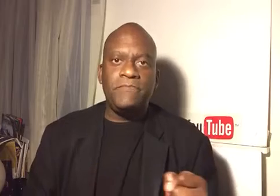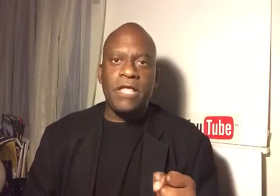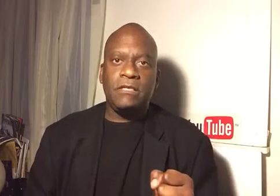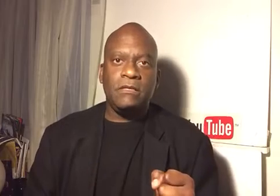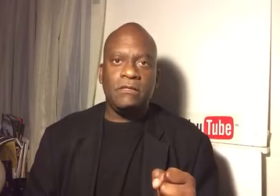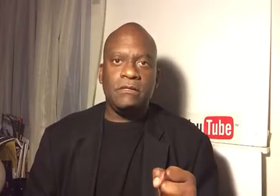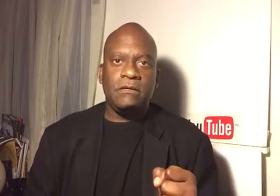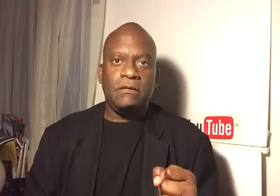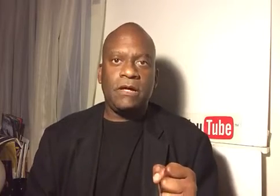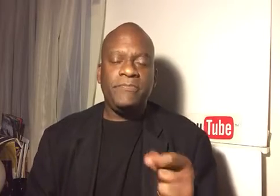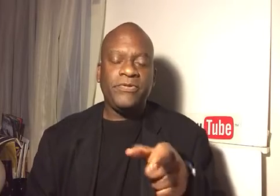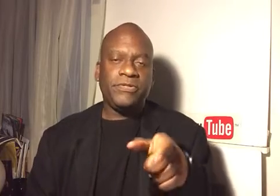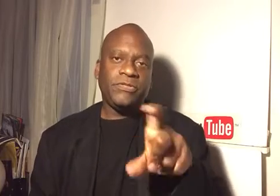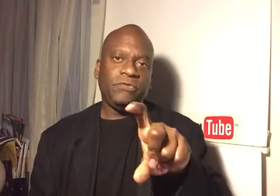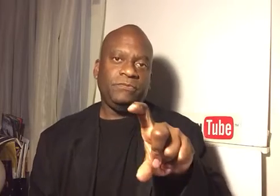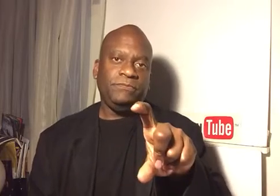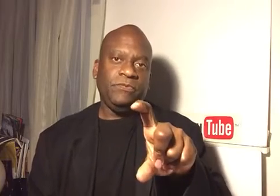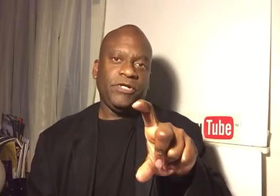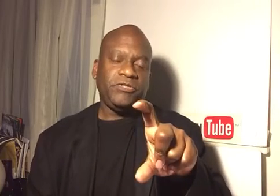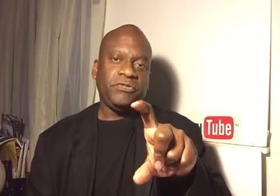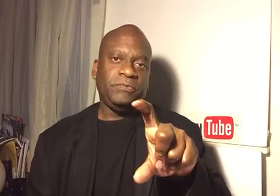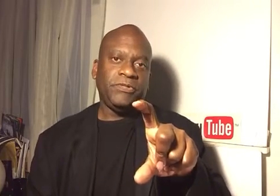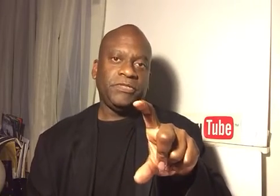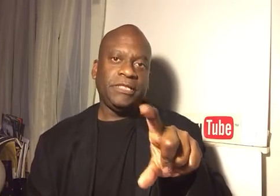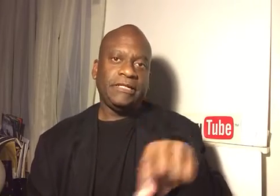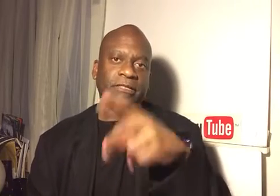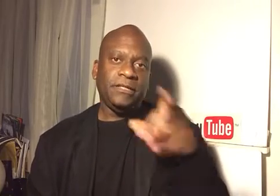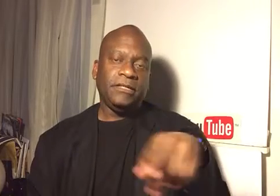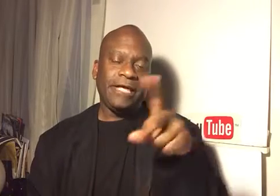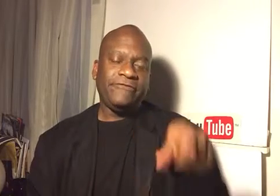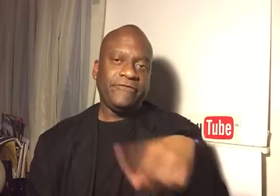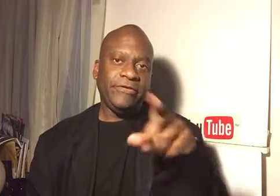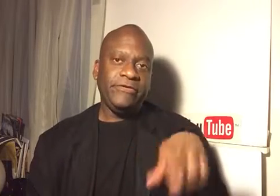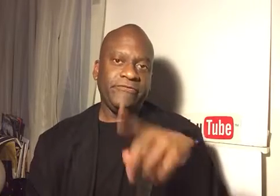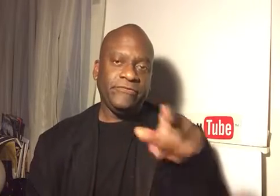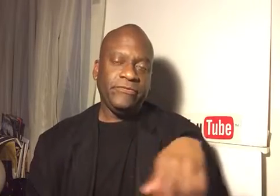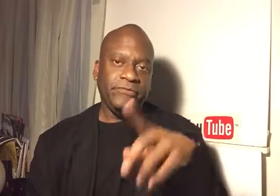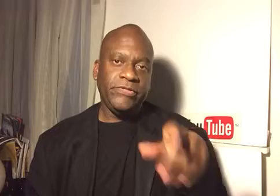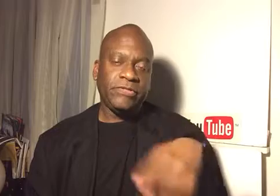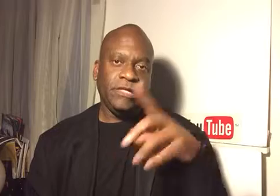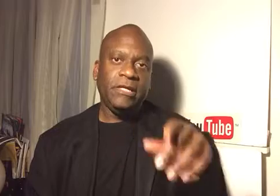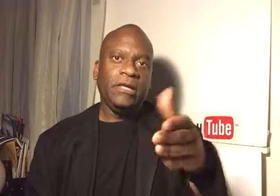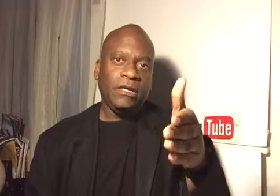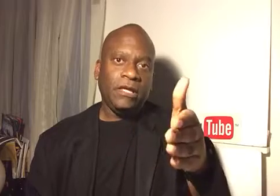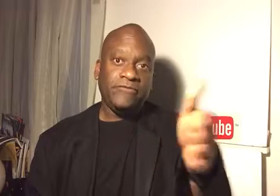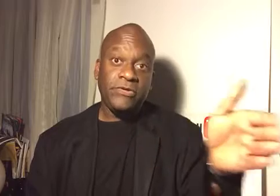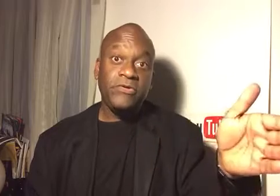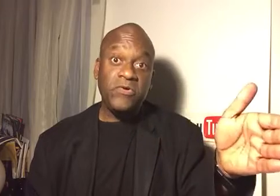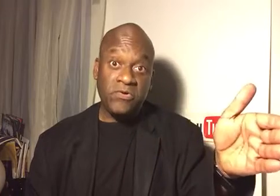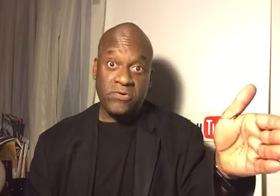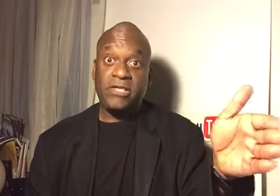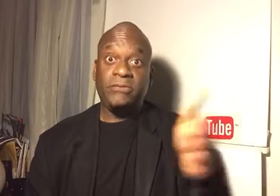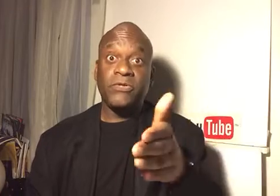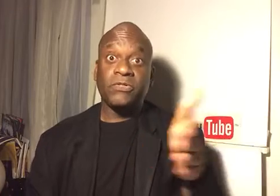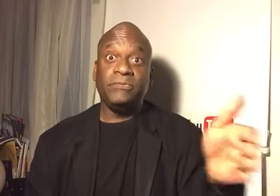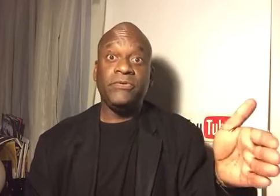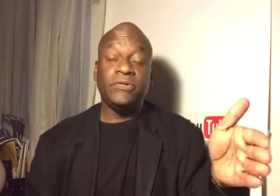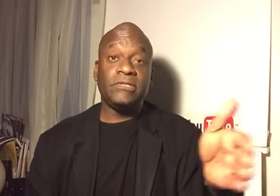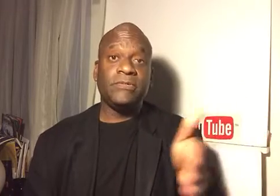But I put this question to a person at Cafe Van Cleef recently if they knew who created the personal computer and someone